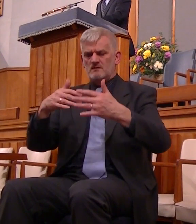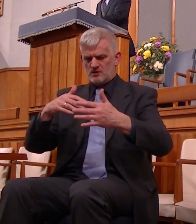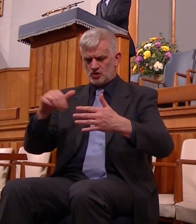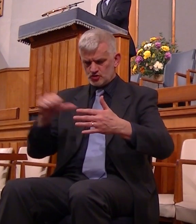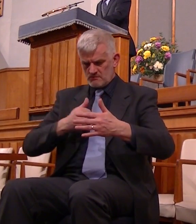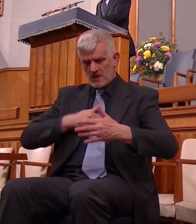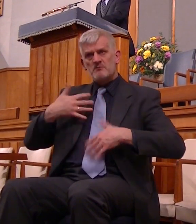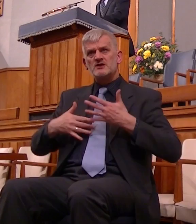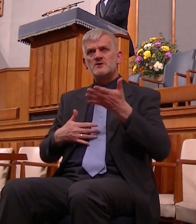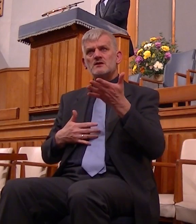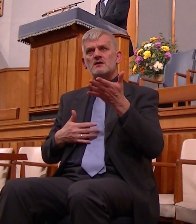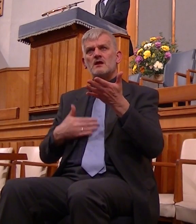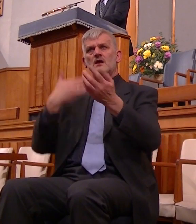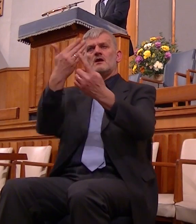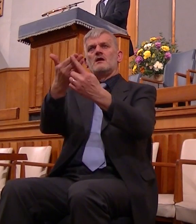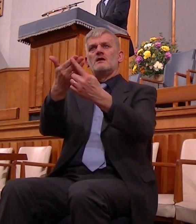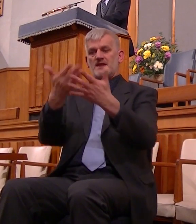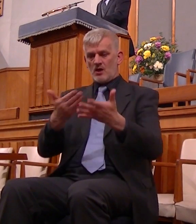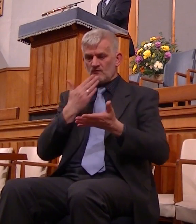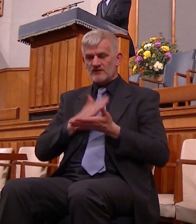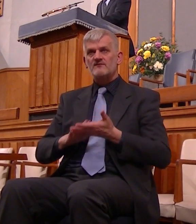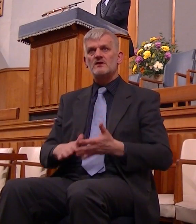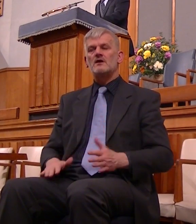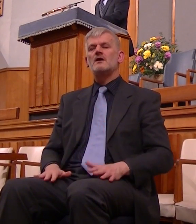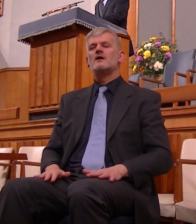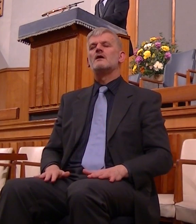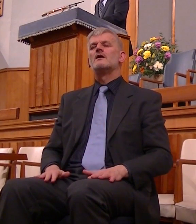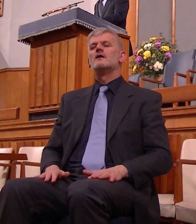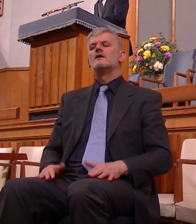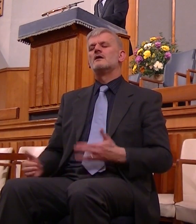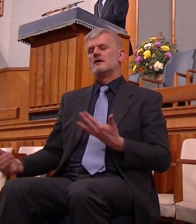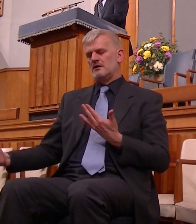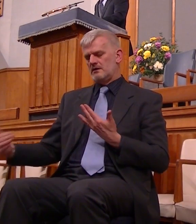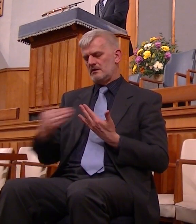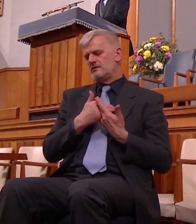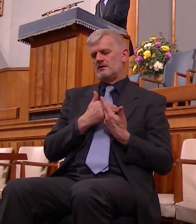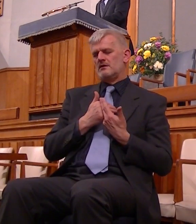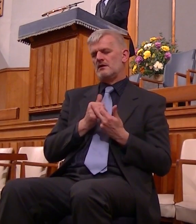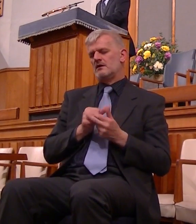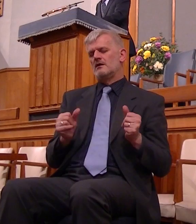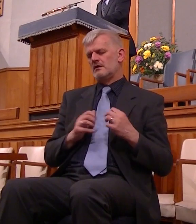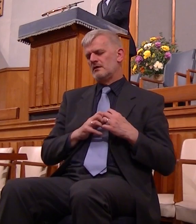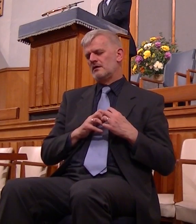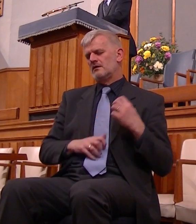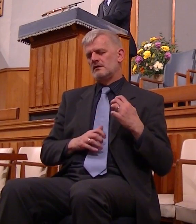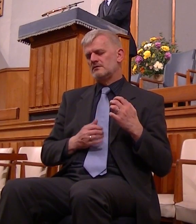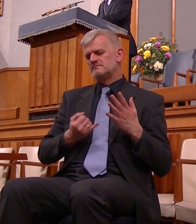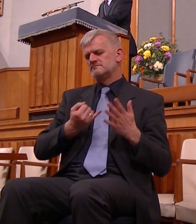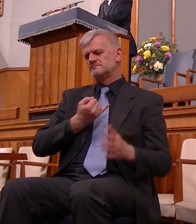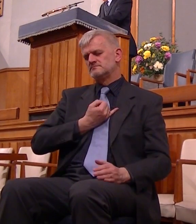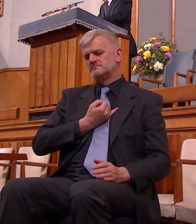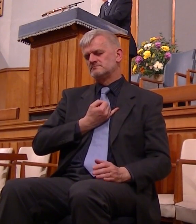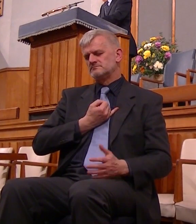himself so that I could be forgiven and that breaks my heart and that causes